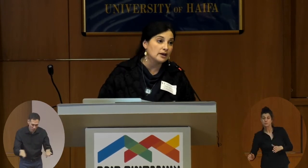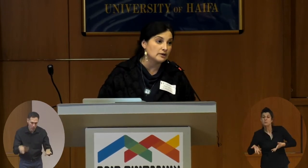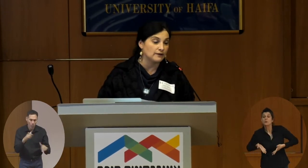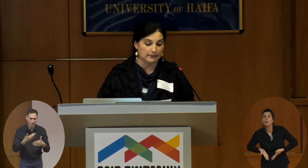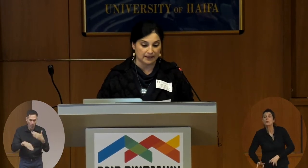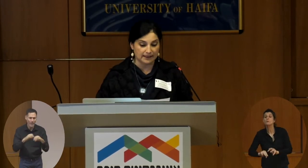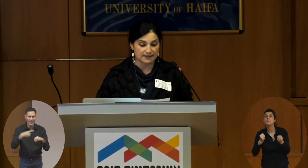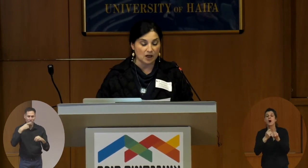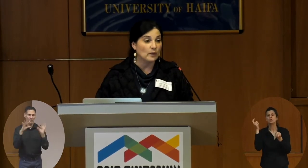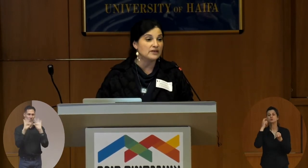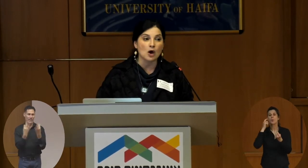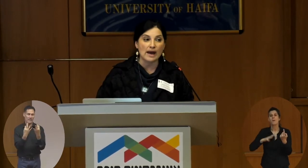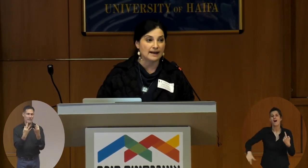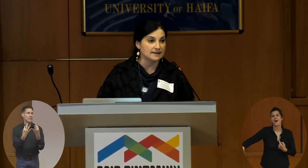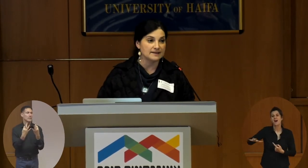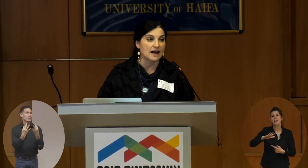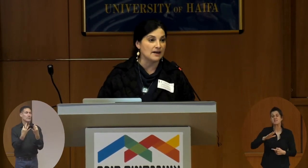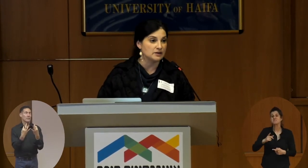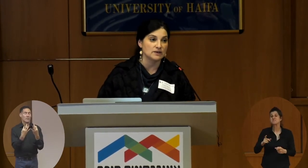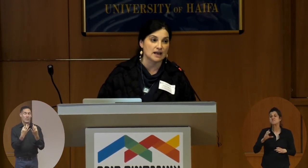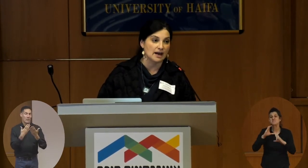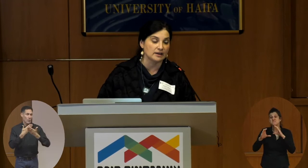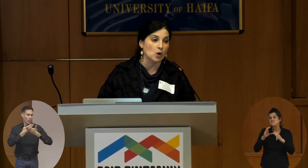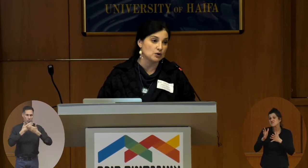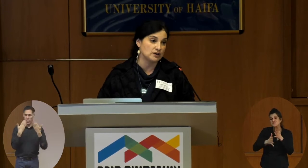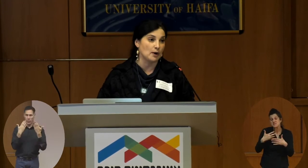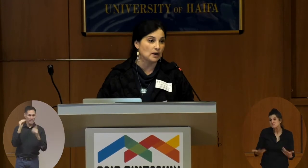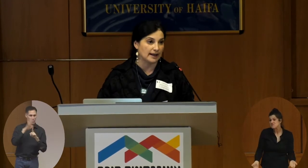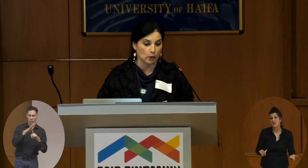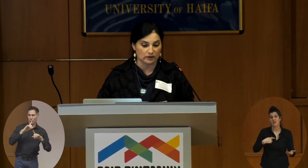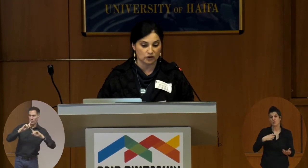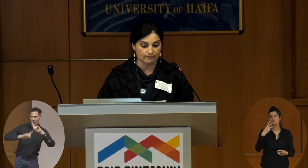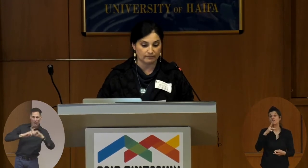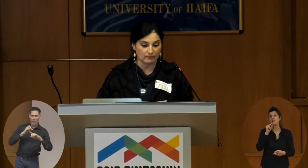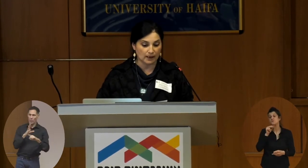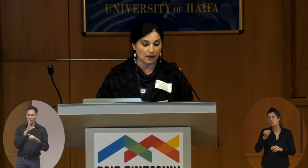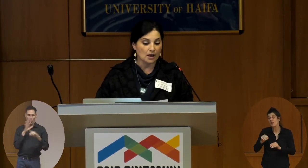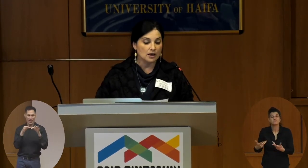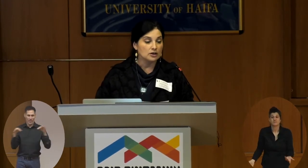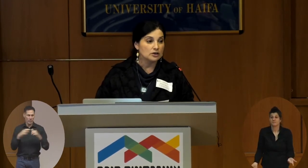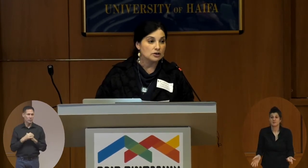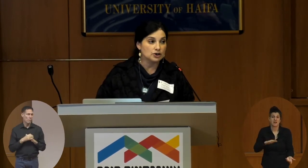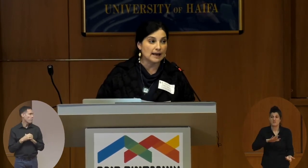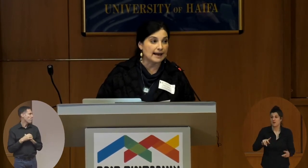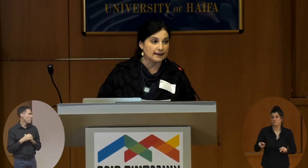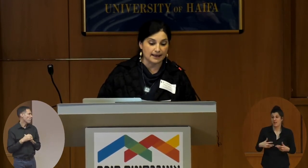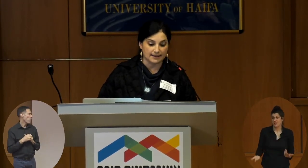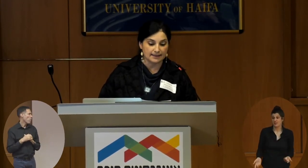hearing families with no access either to sign or to spoke a language she analyzes